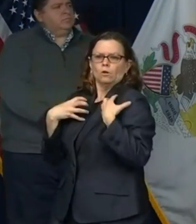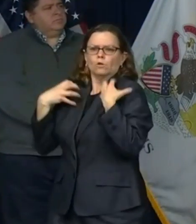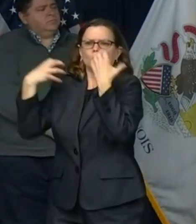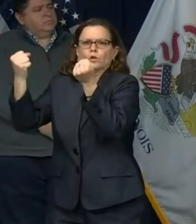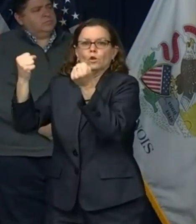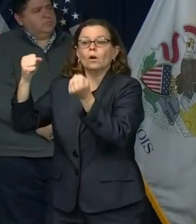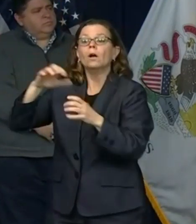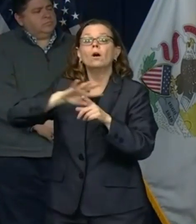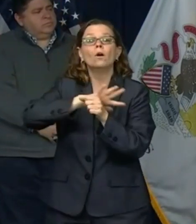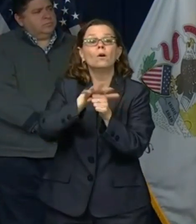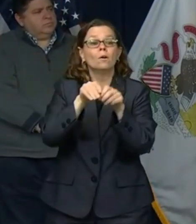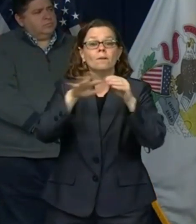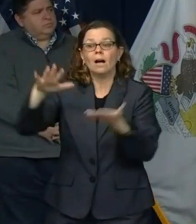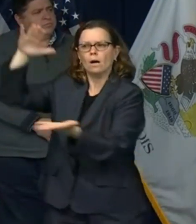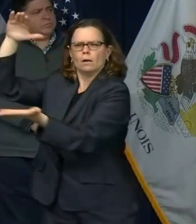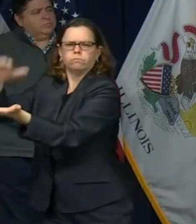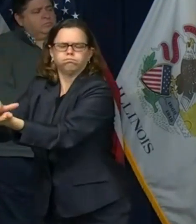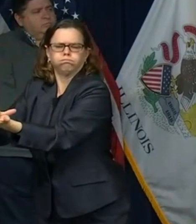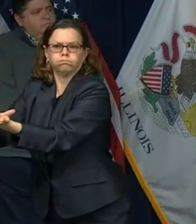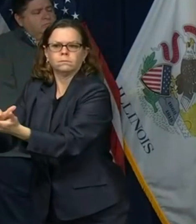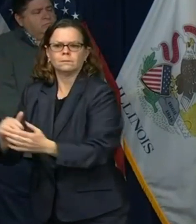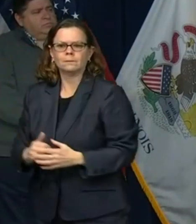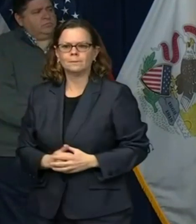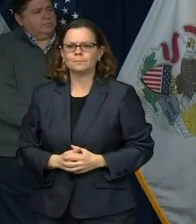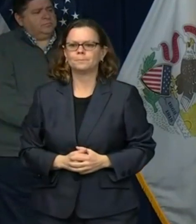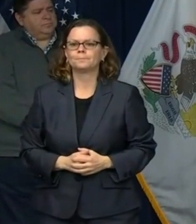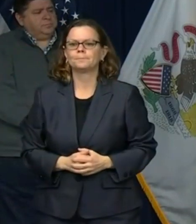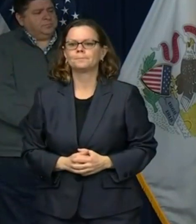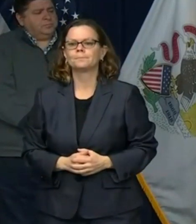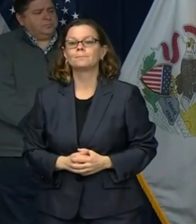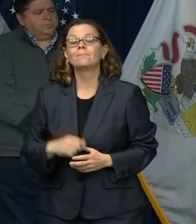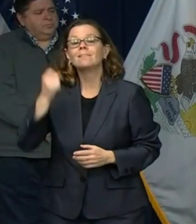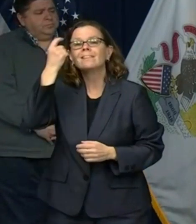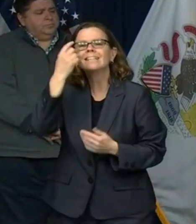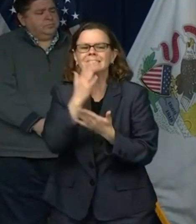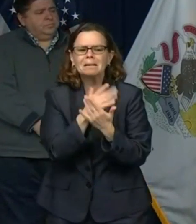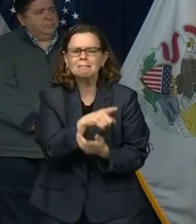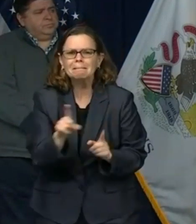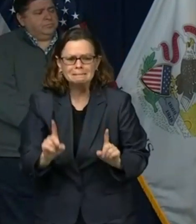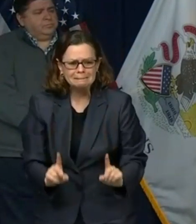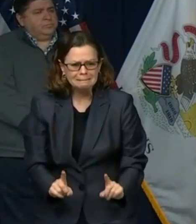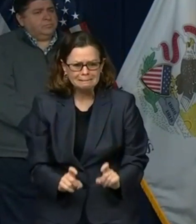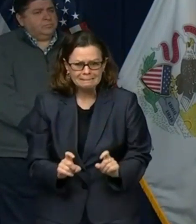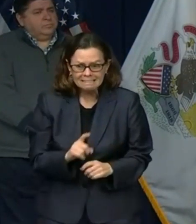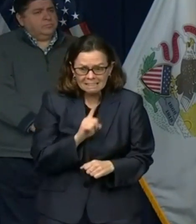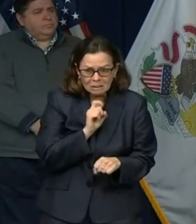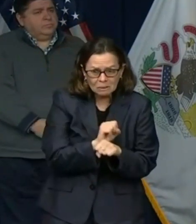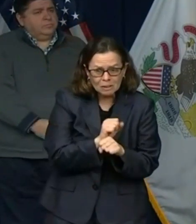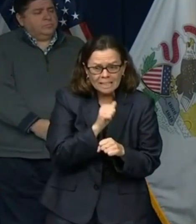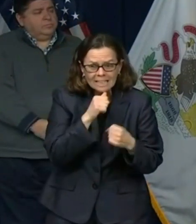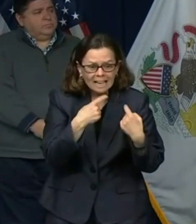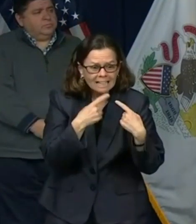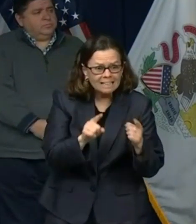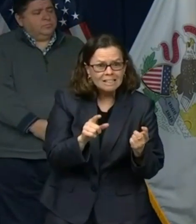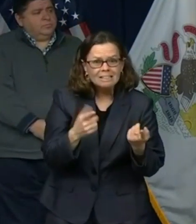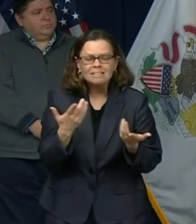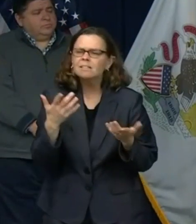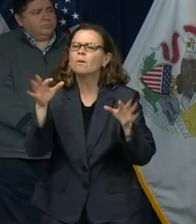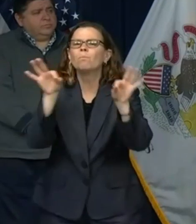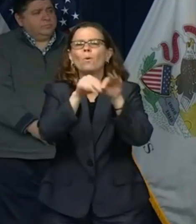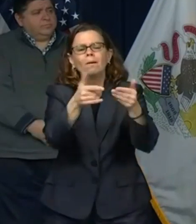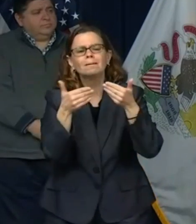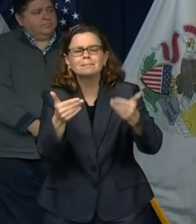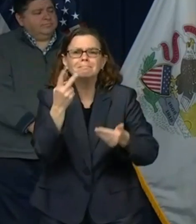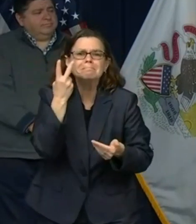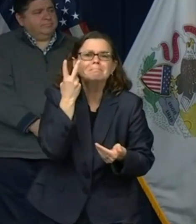supportive of all the trials that are going on, whether it's IV medicines, oral medicines, or whether it's going to involve plasma and the